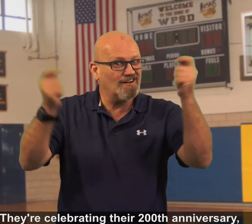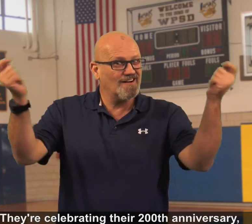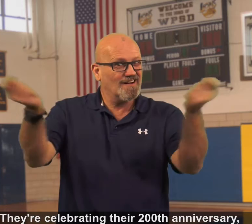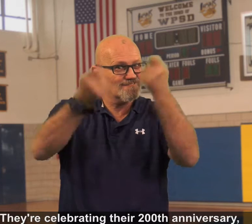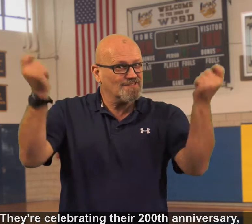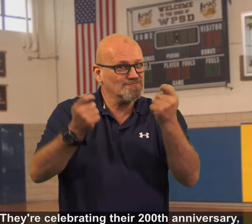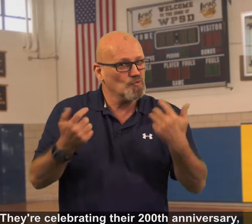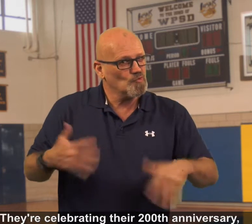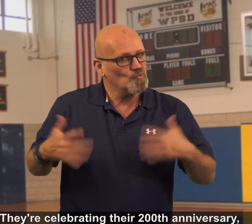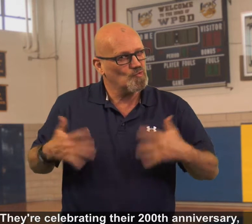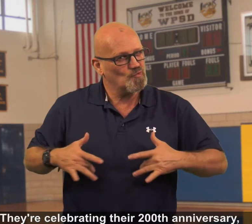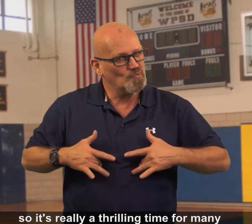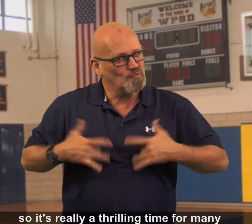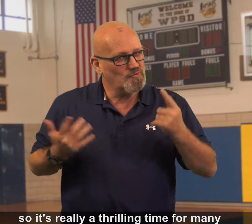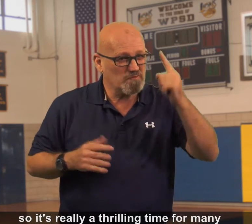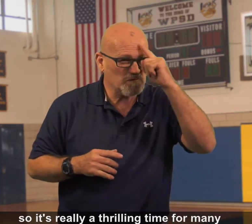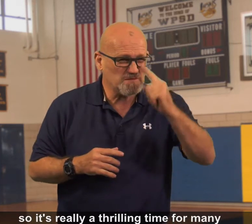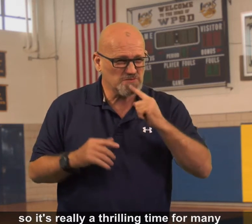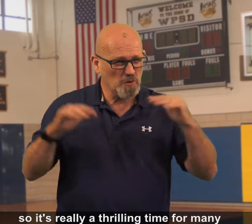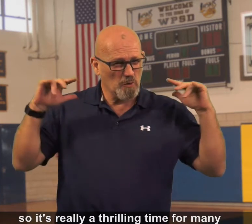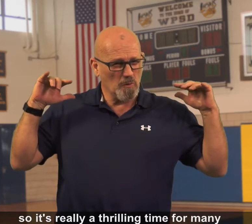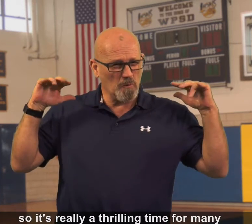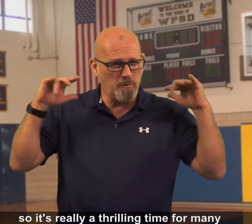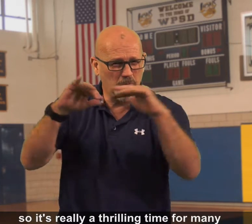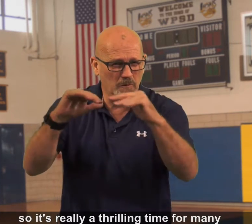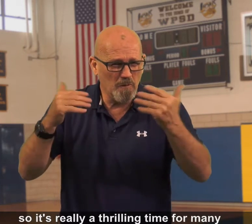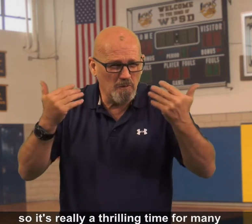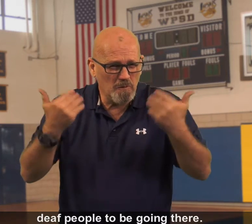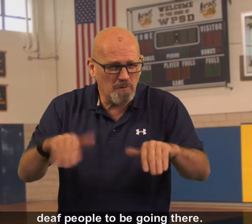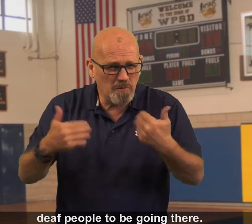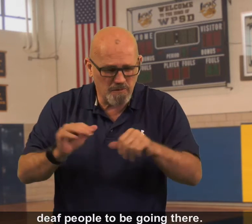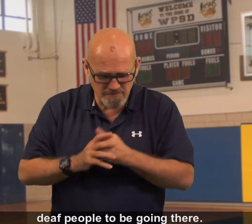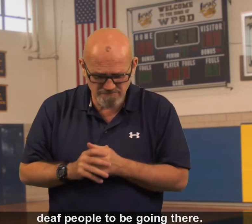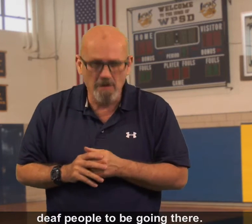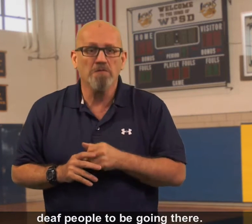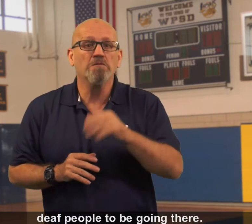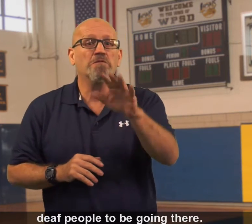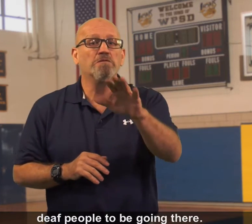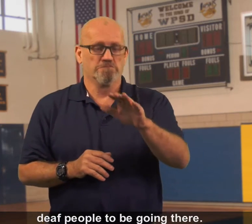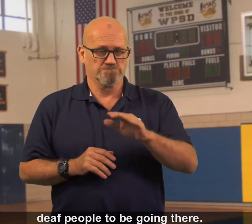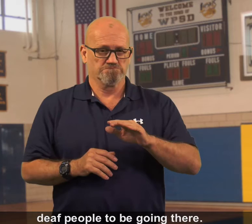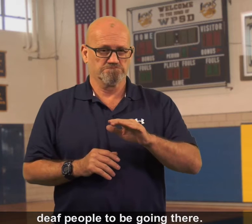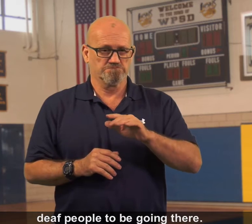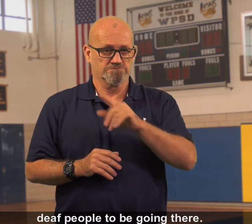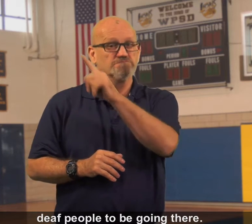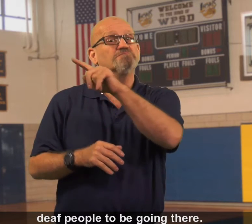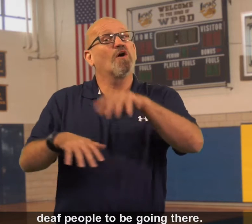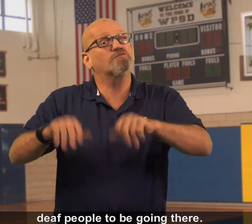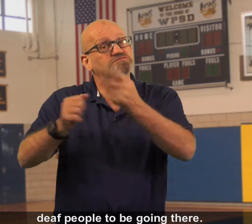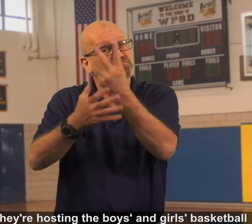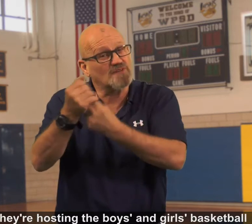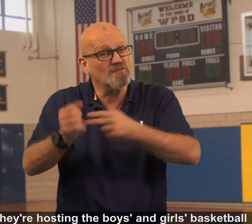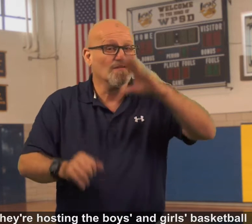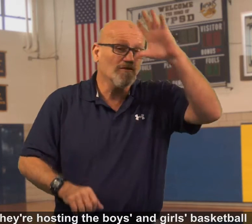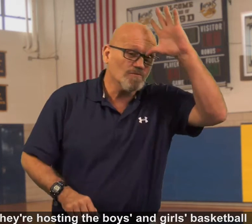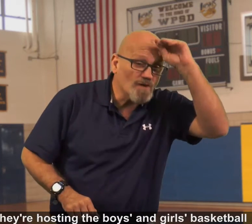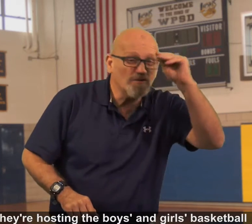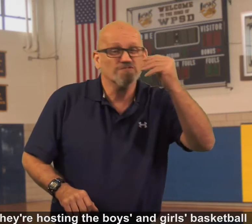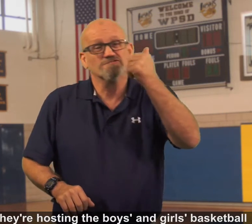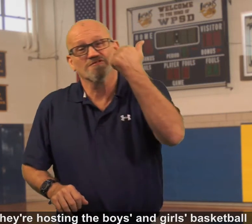200th anniversary, so it's really a thrilling time for many Deaf people to be going there. They're hosting the Boys and